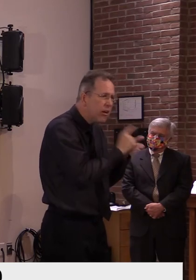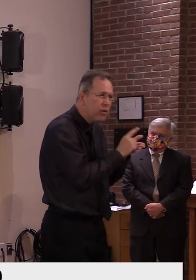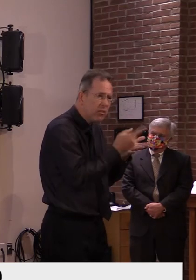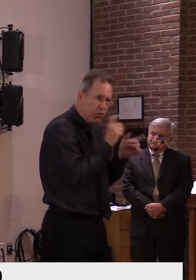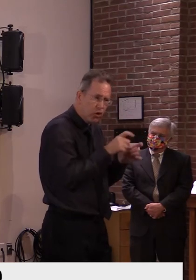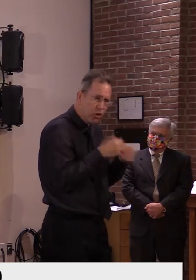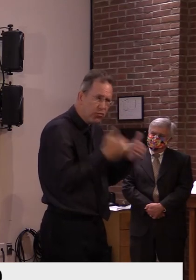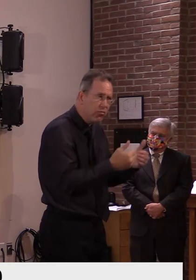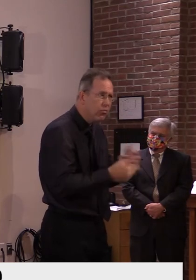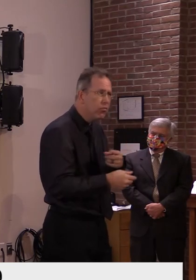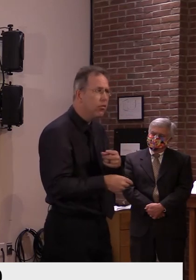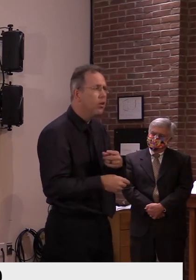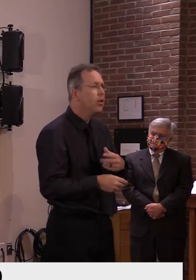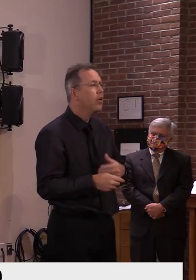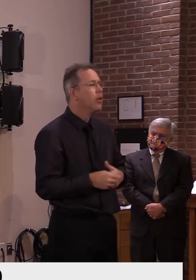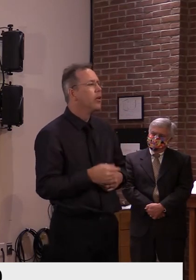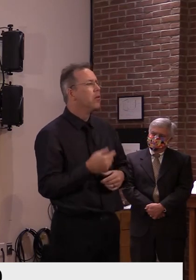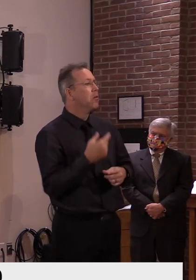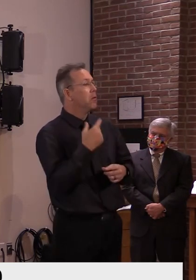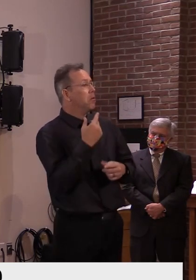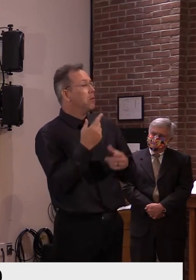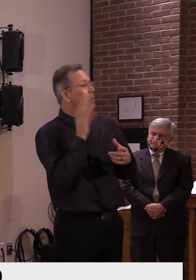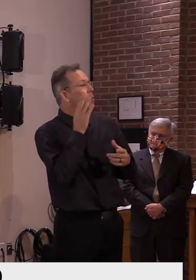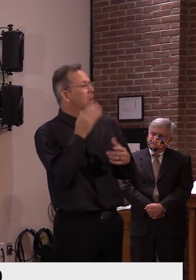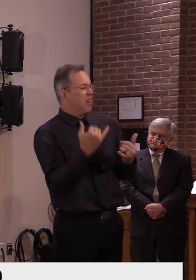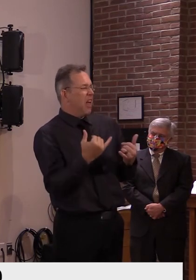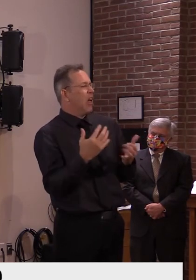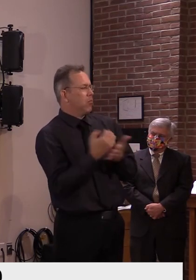a bit further in the future, but yes.